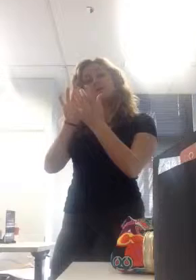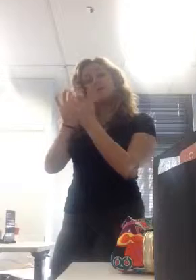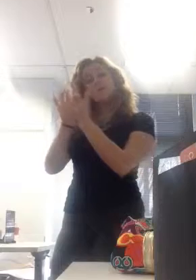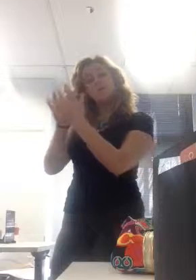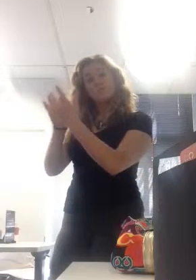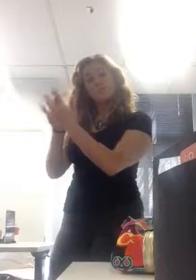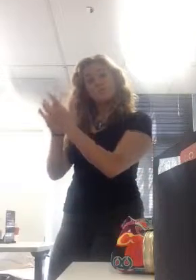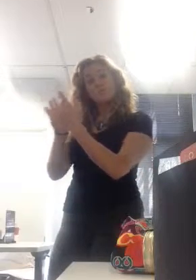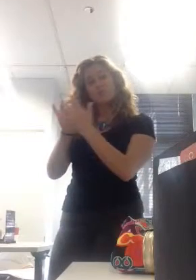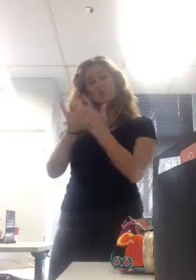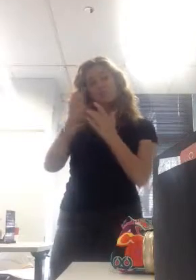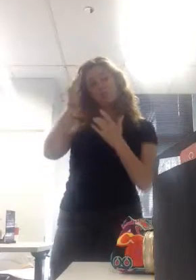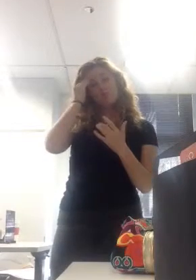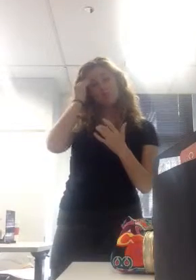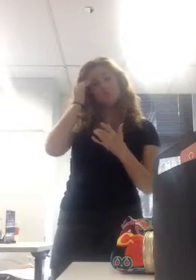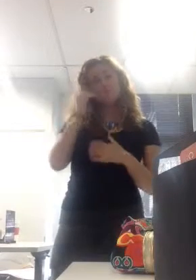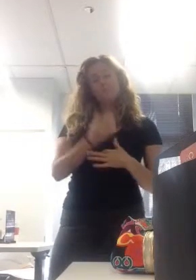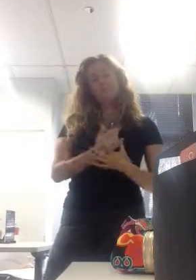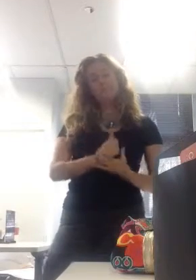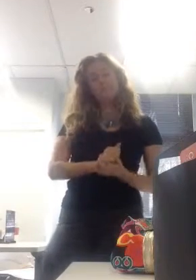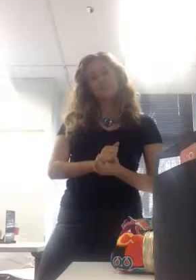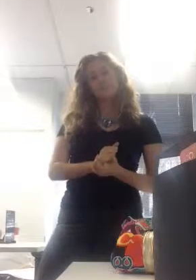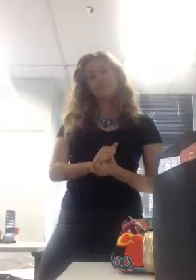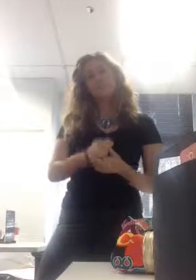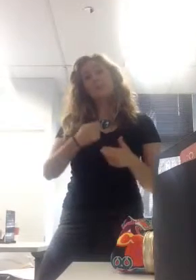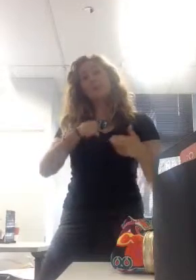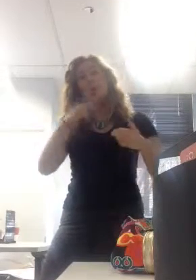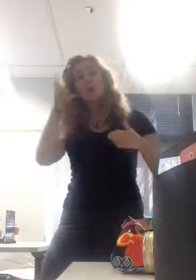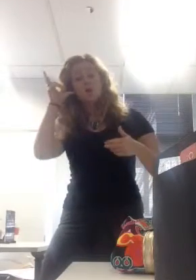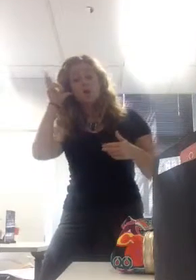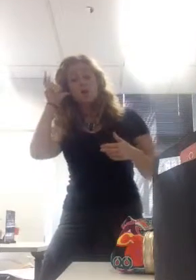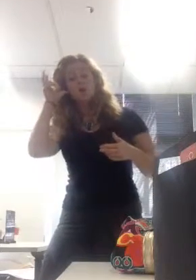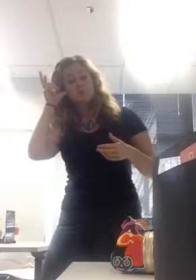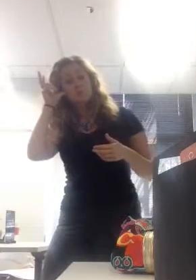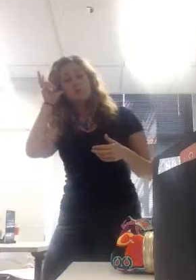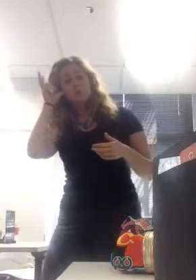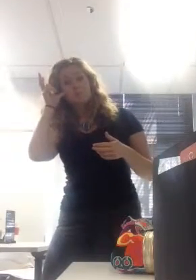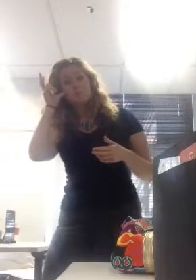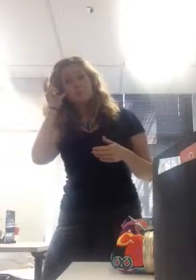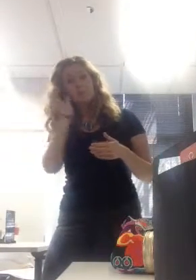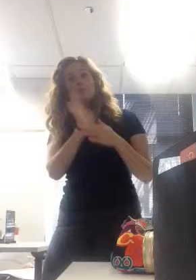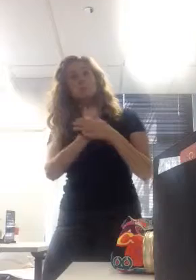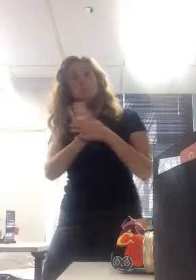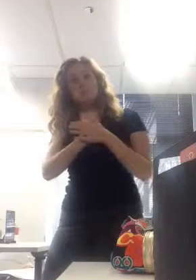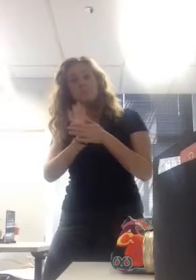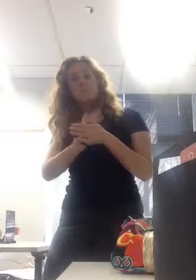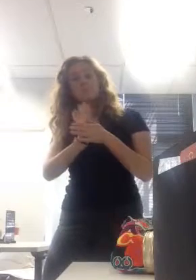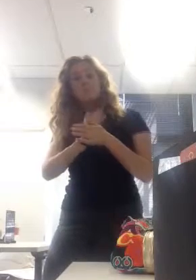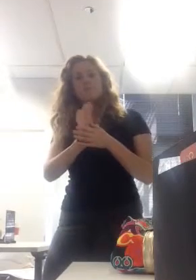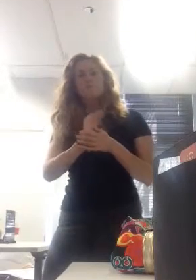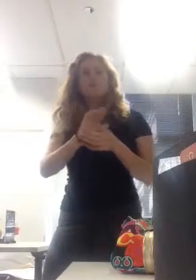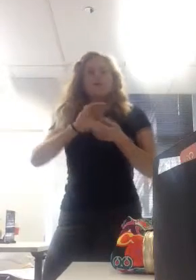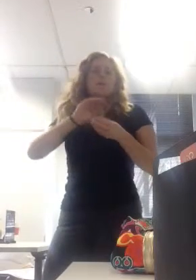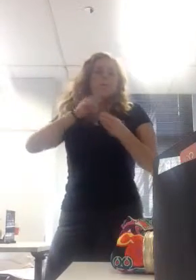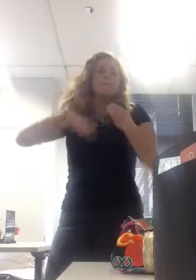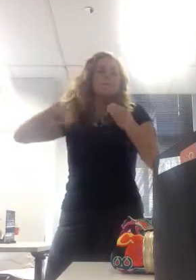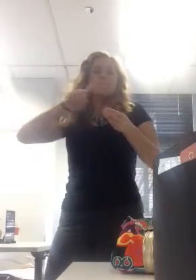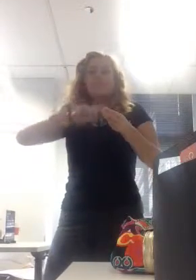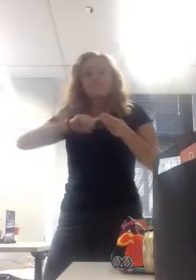so um I heard about it it's all about the guy who created Facebook what was his incentive for creating